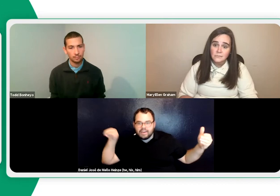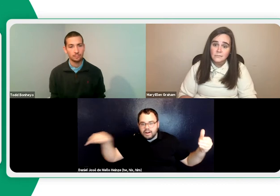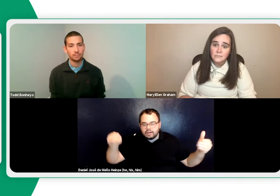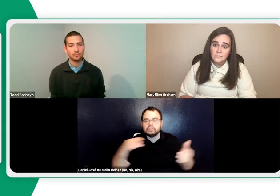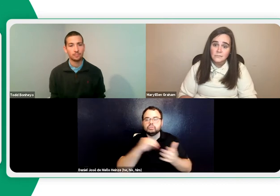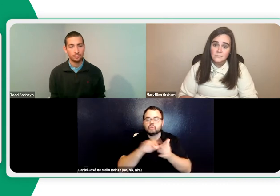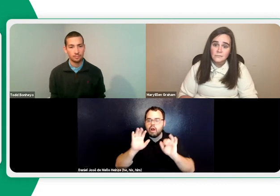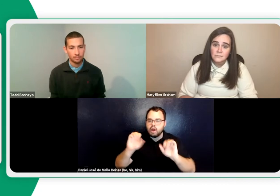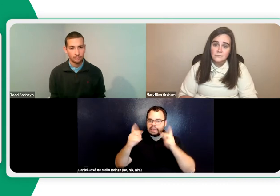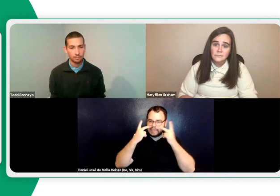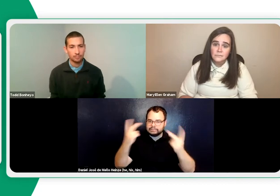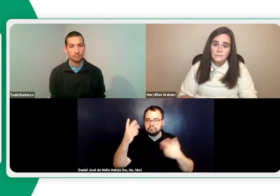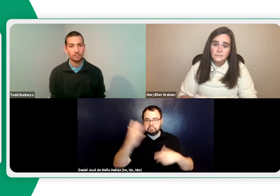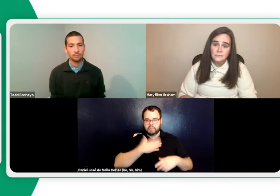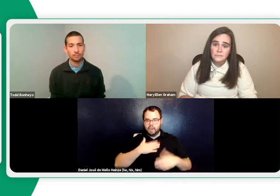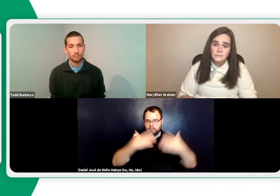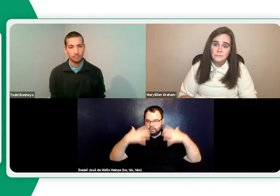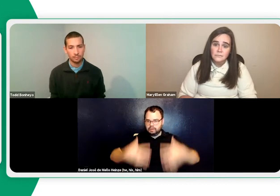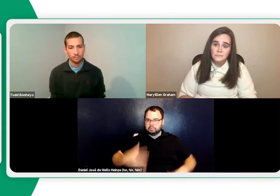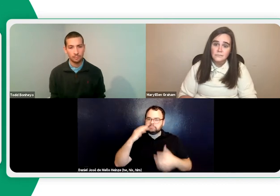through my phone everything at Home Depot.